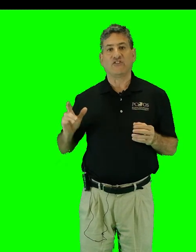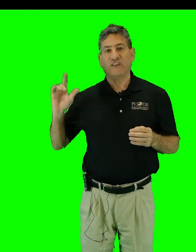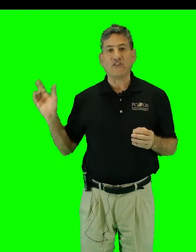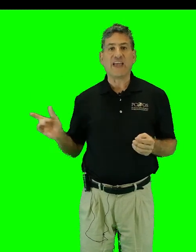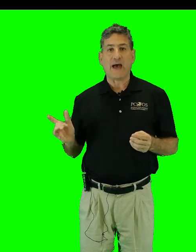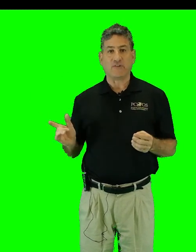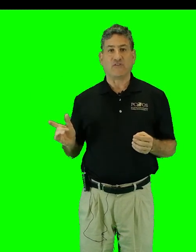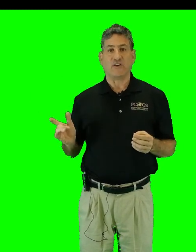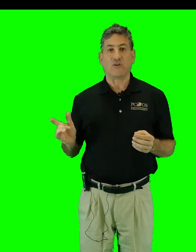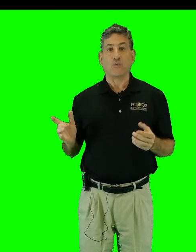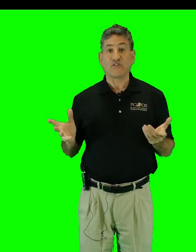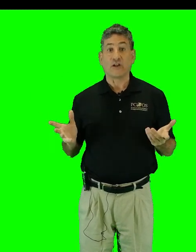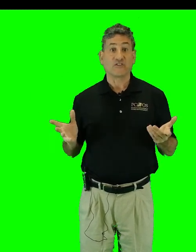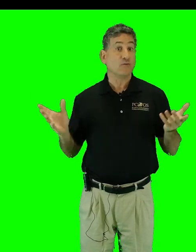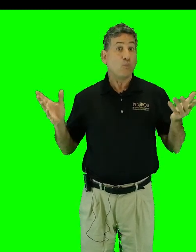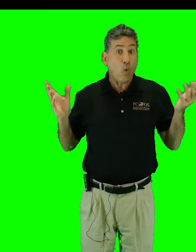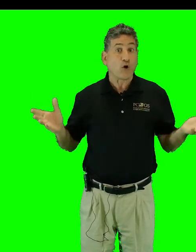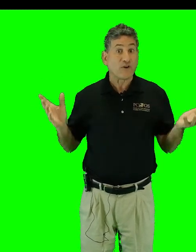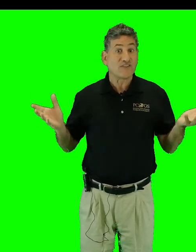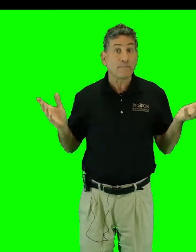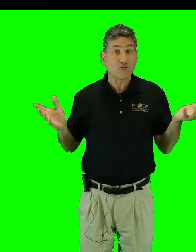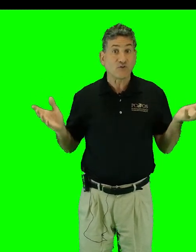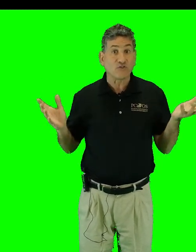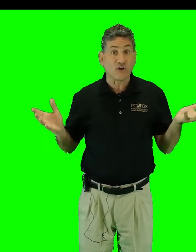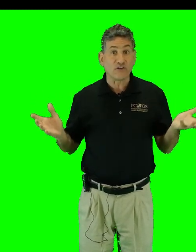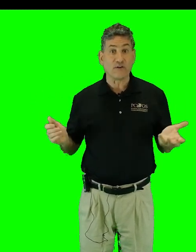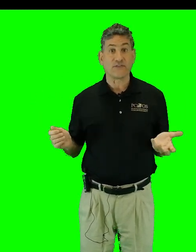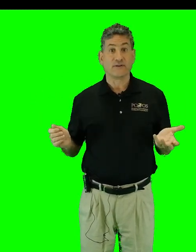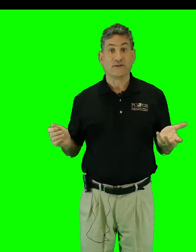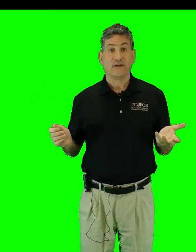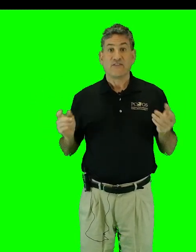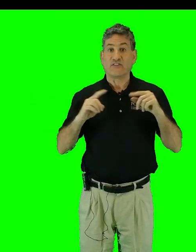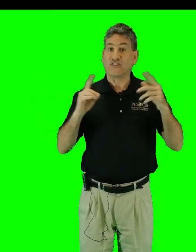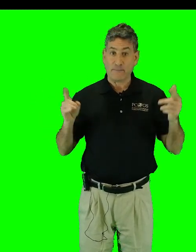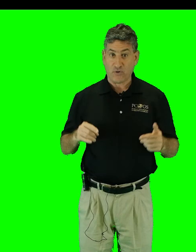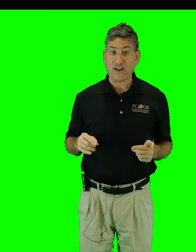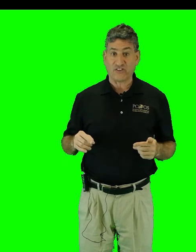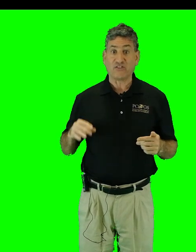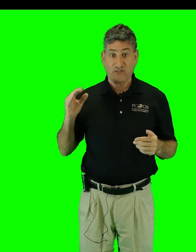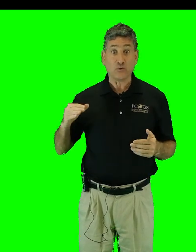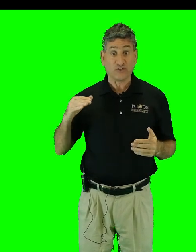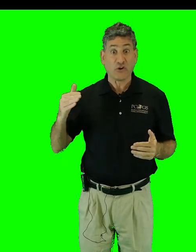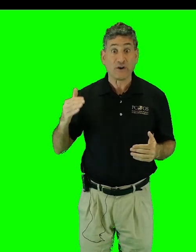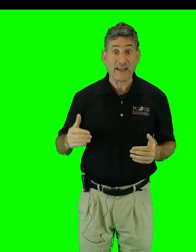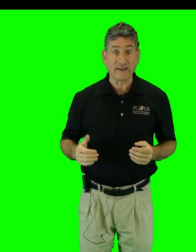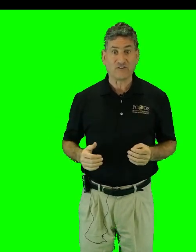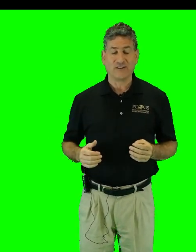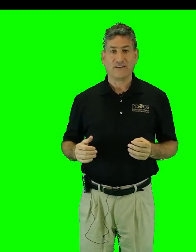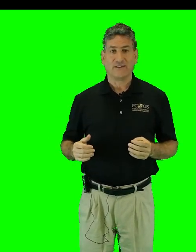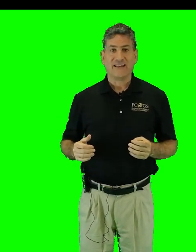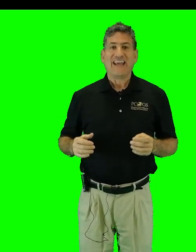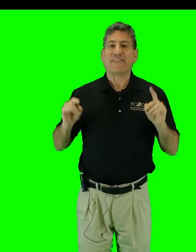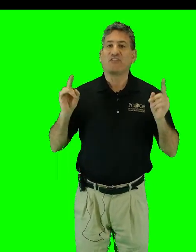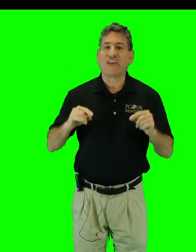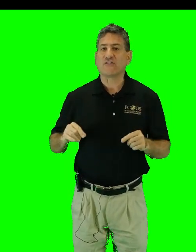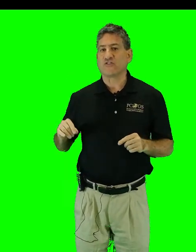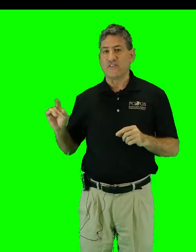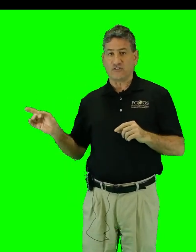into the atmosphere result in warmer temperatures on Earth. This same process fuels hurricanes. At the centers of these